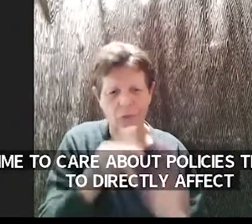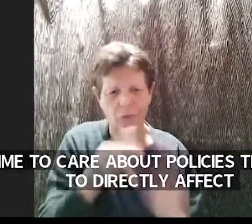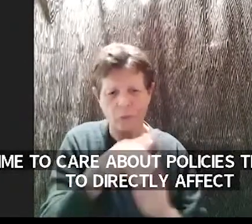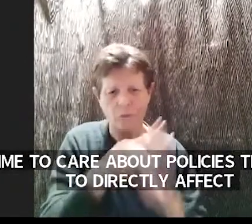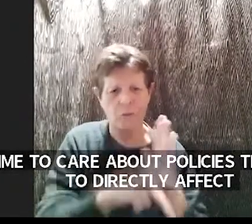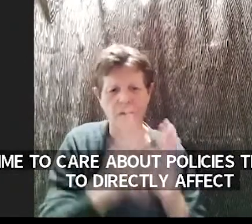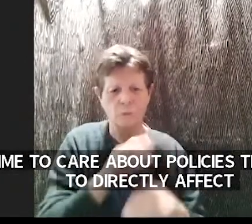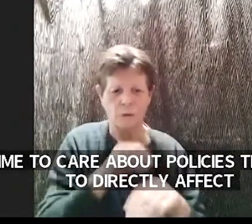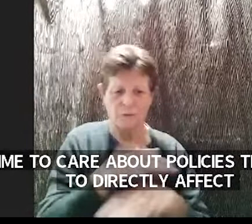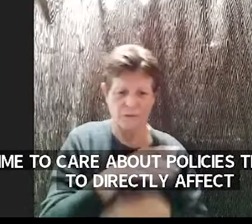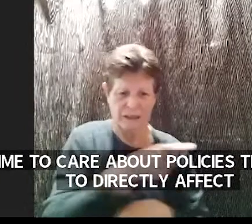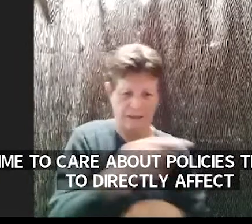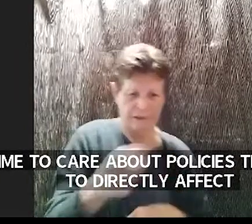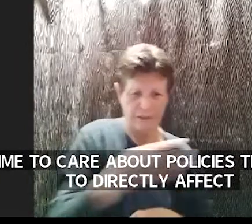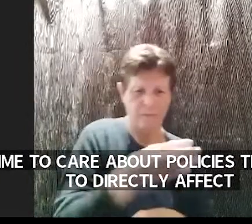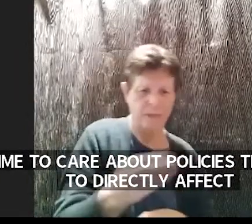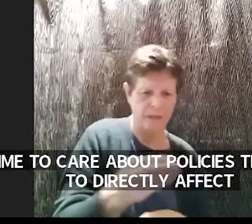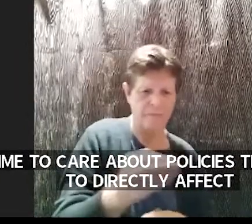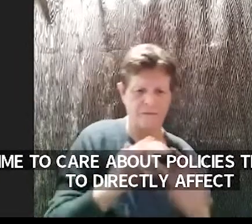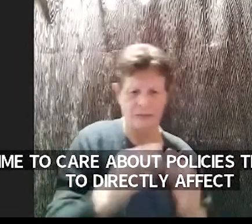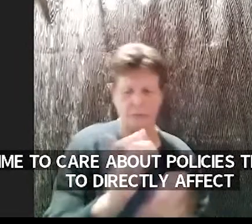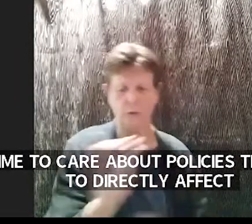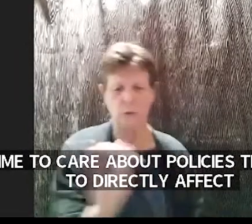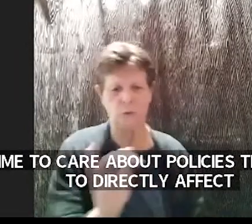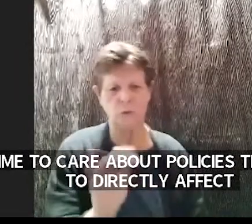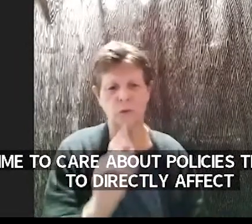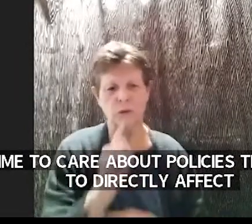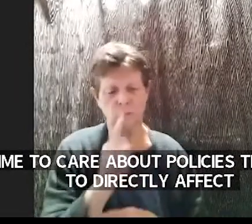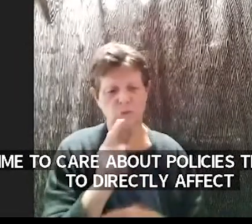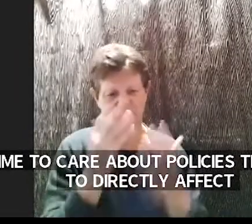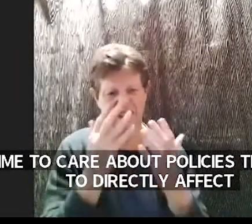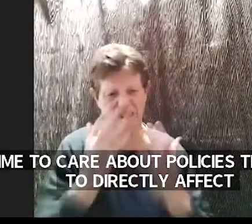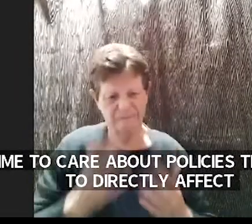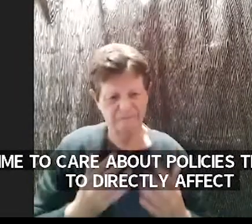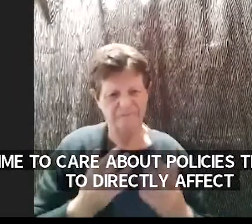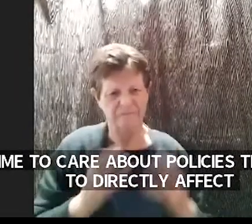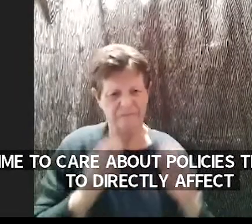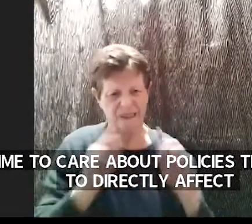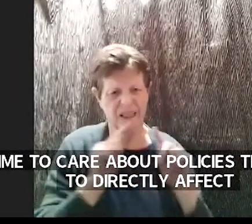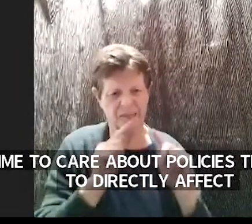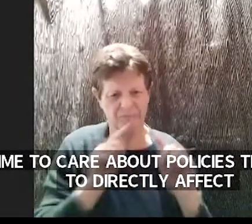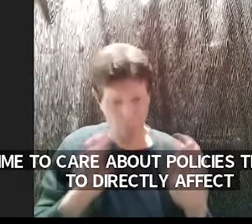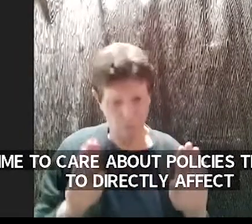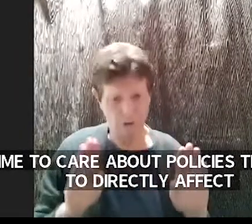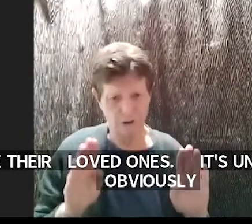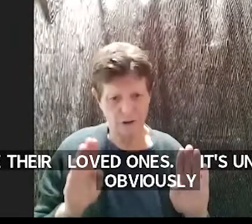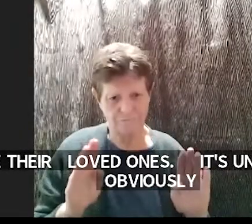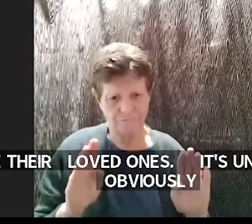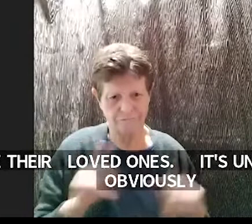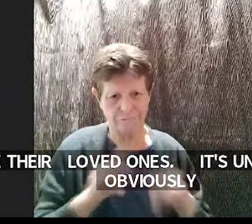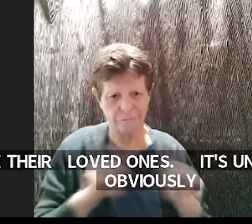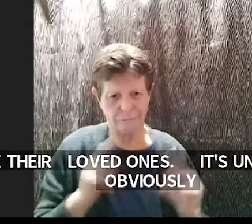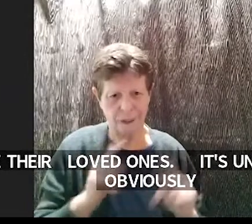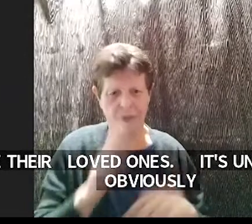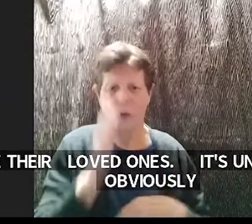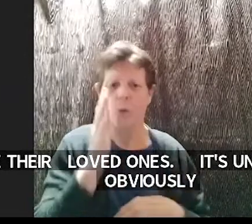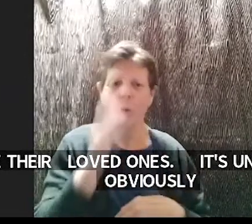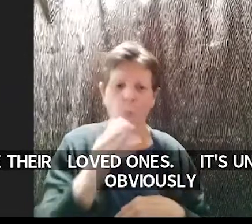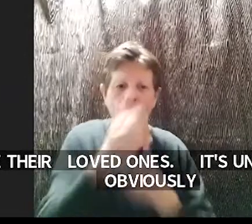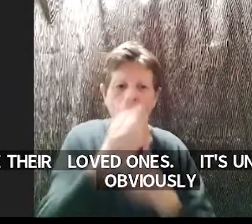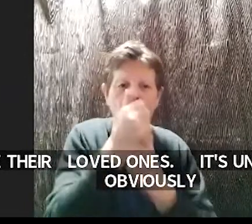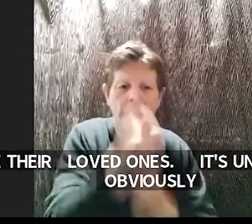it's it's unfortunate but obviously um they're going to care about the things that directly impact their lives